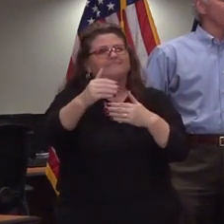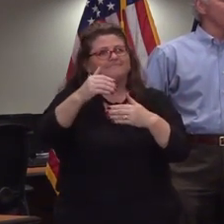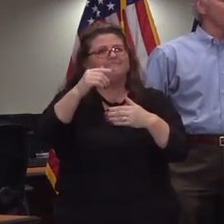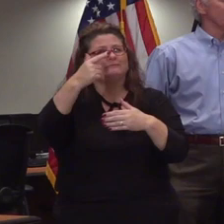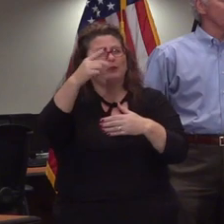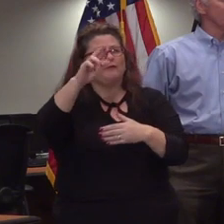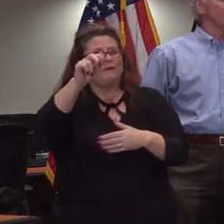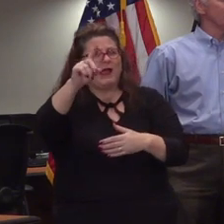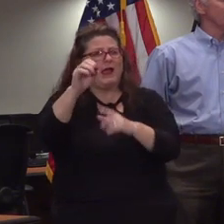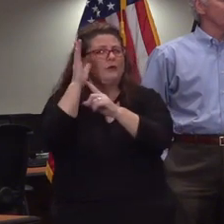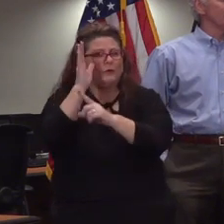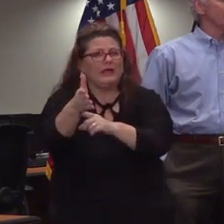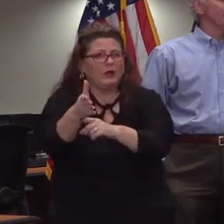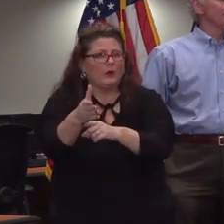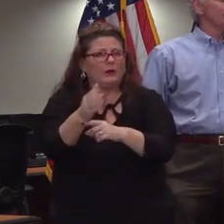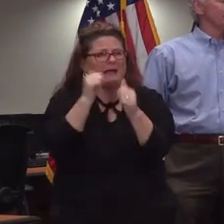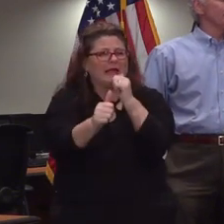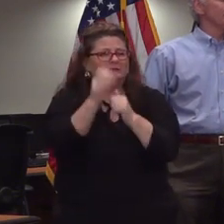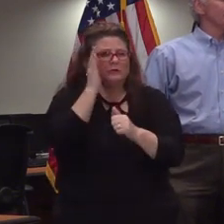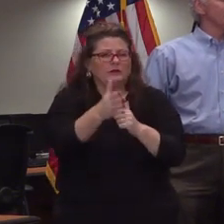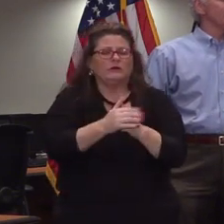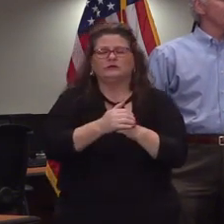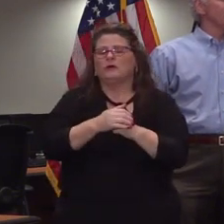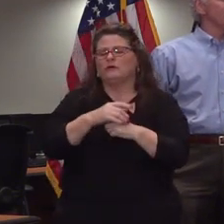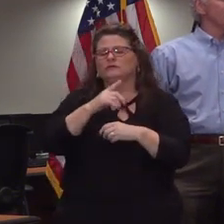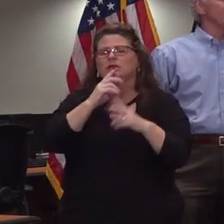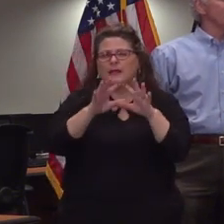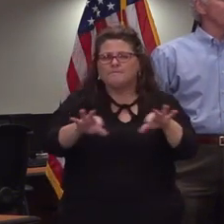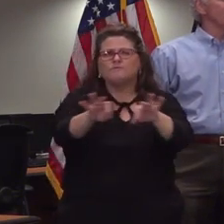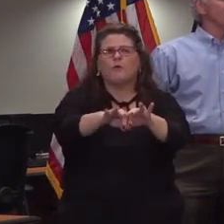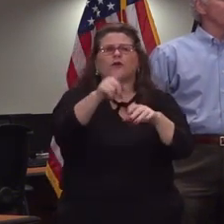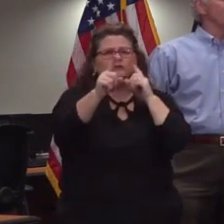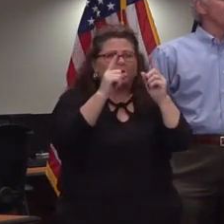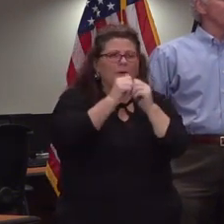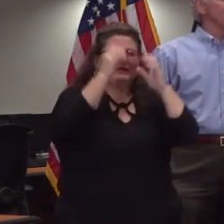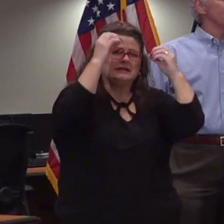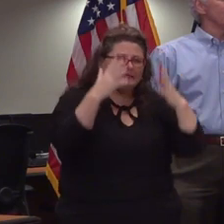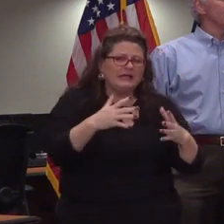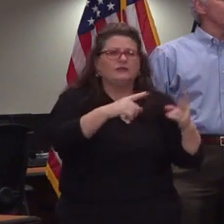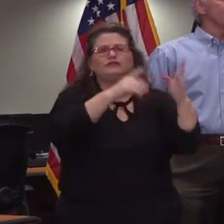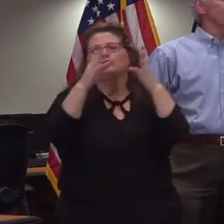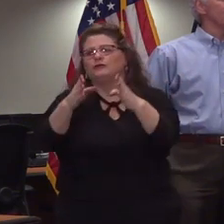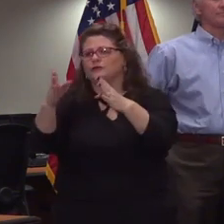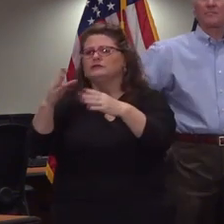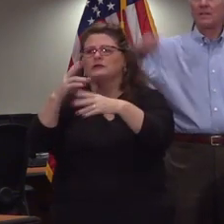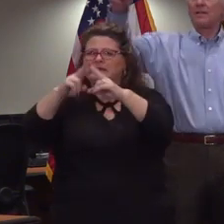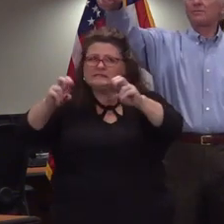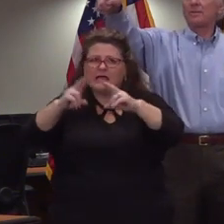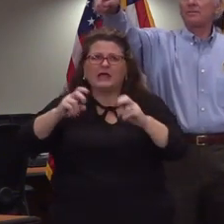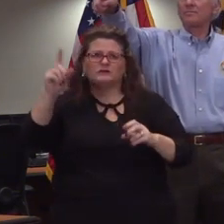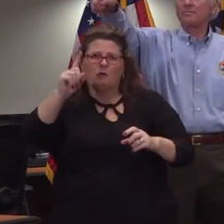that teacher to work with the previous year's teacher to really be sure that we remediate and cover make sure and assess where students are